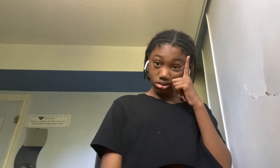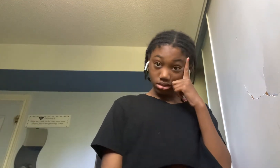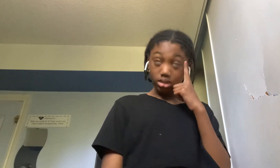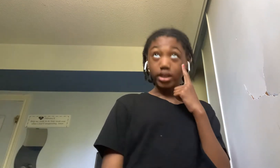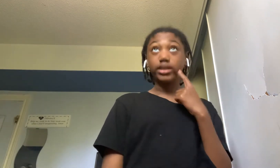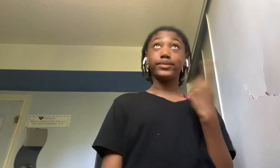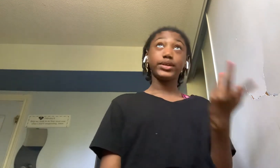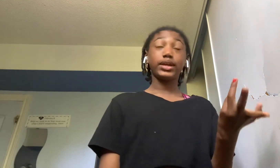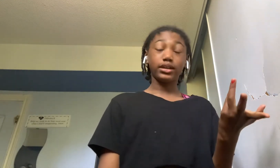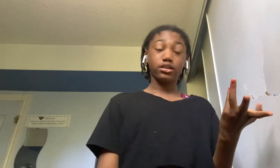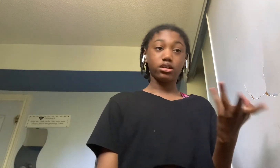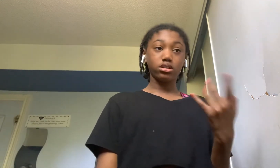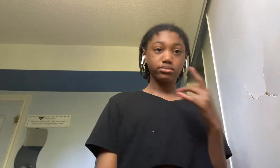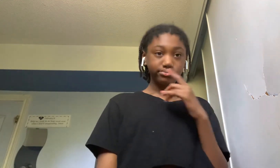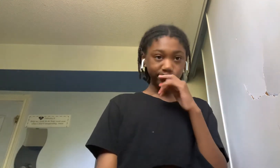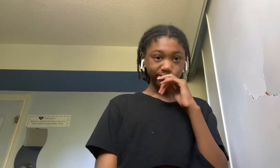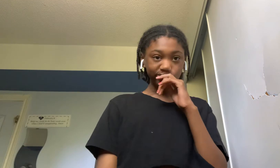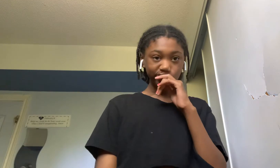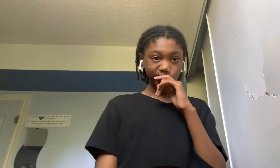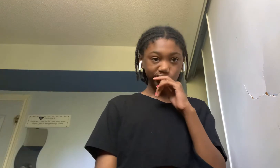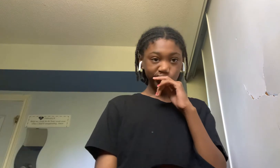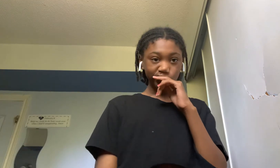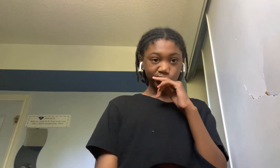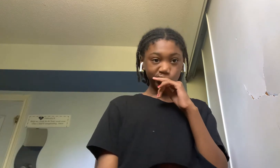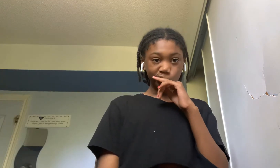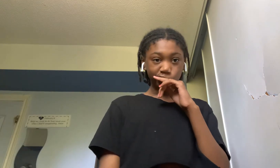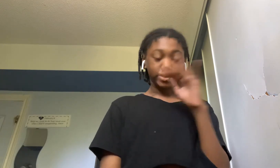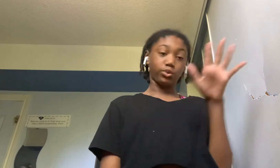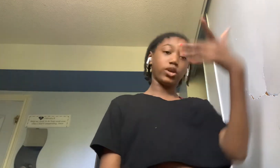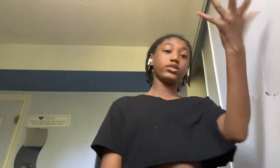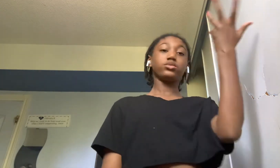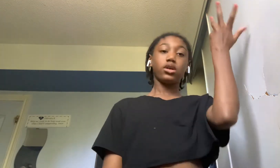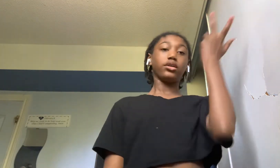i live in canada somewhere in toronto